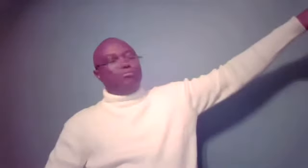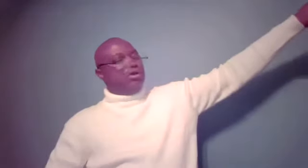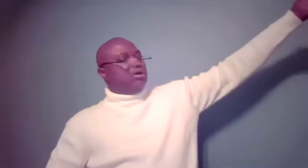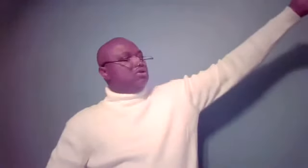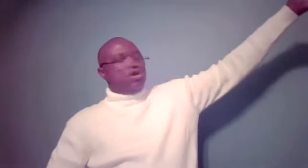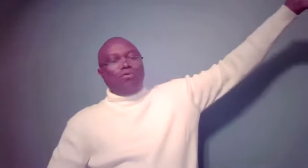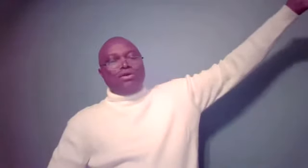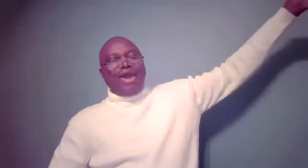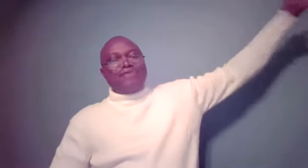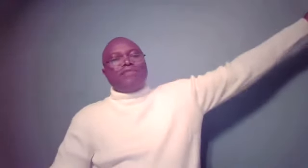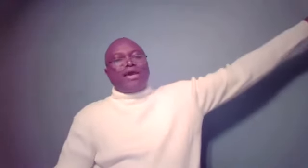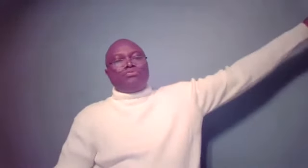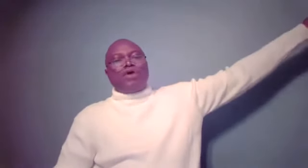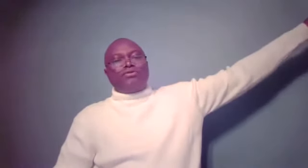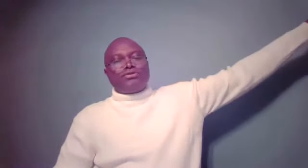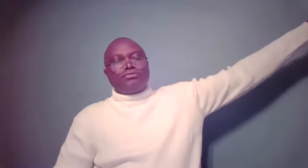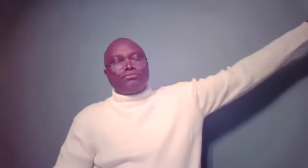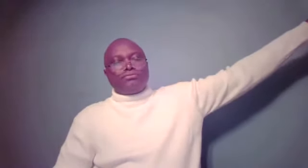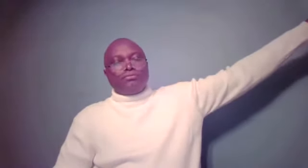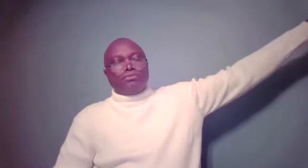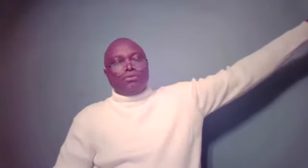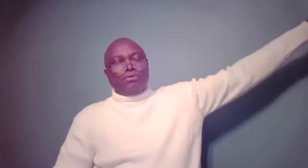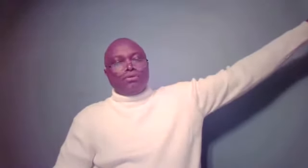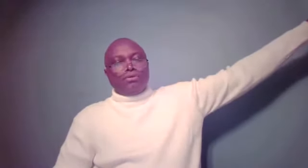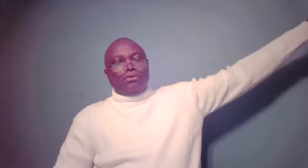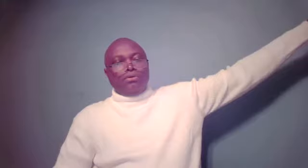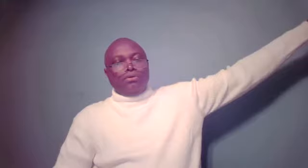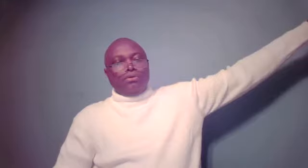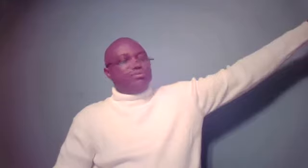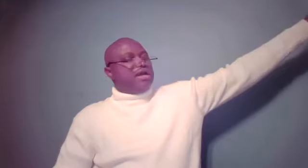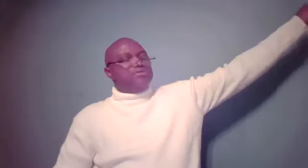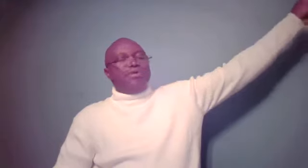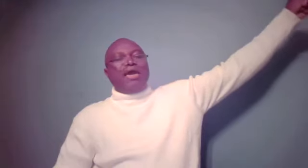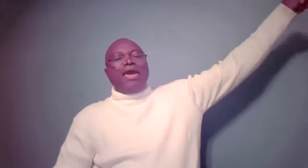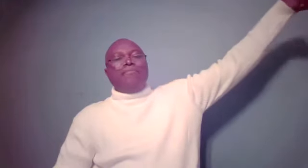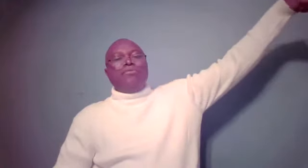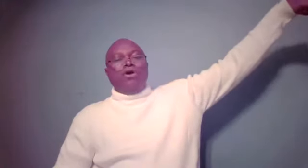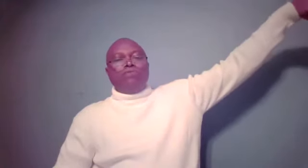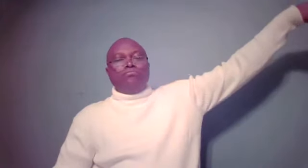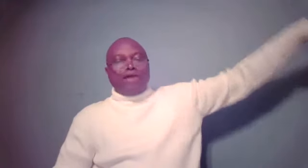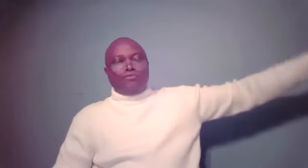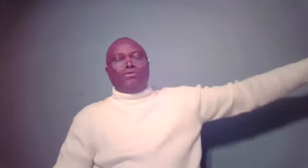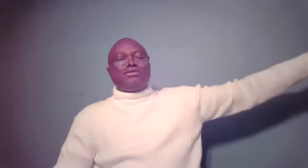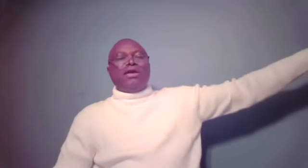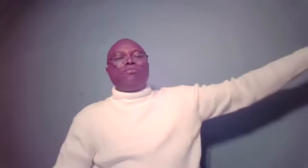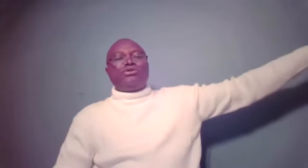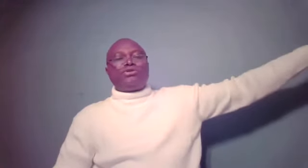someone hated by his brothers, his brothers became unmindful destiny helpers,